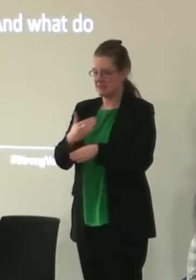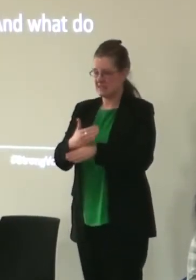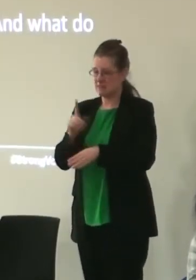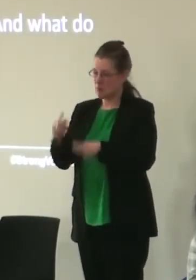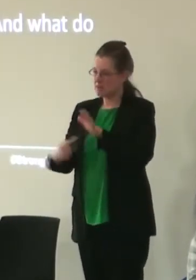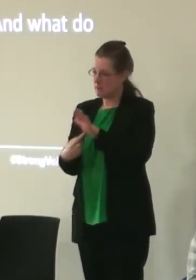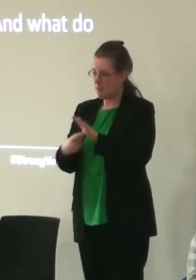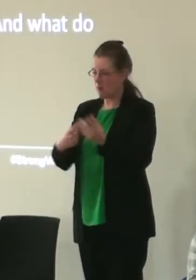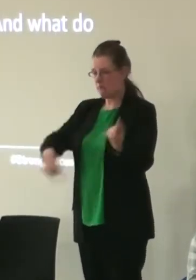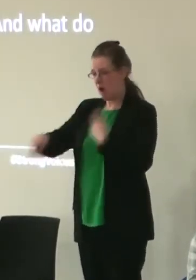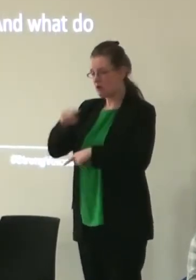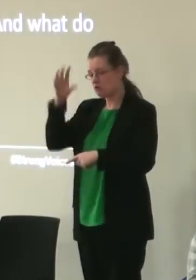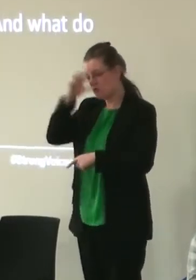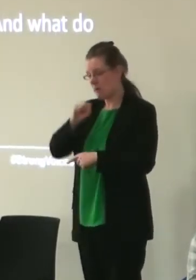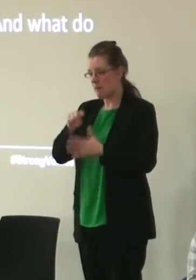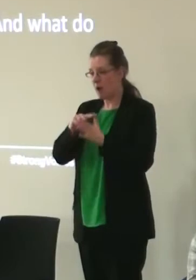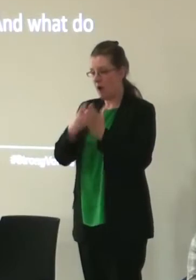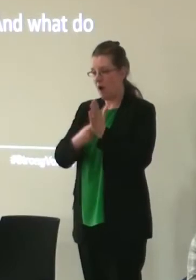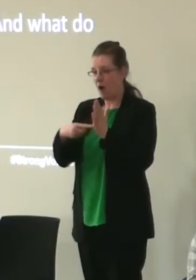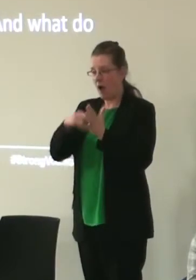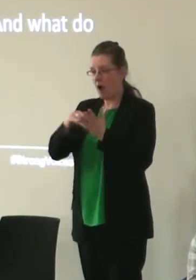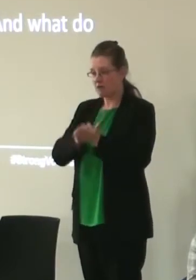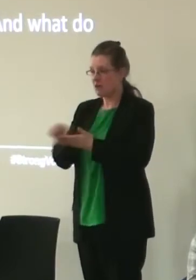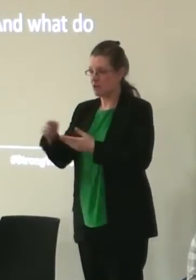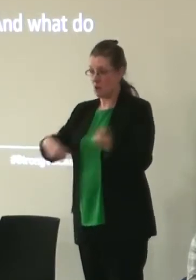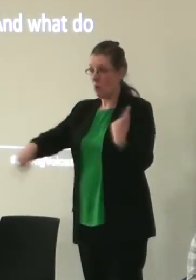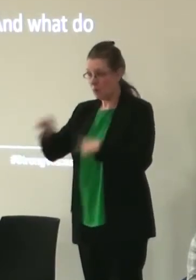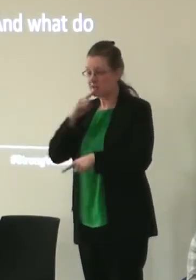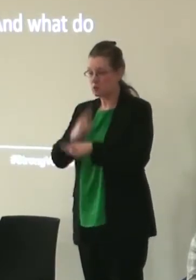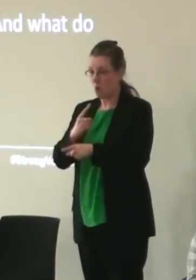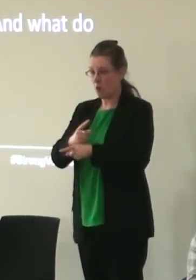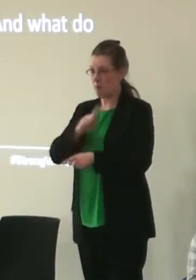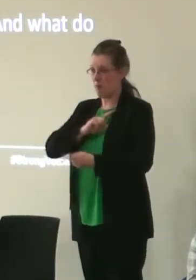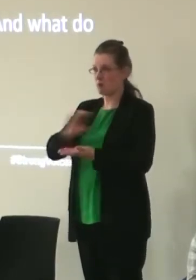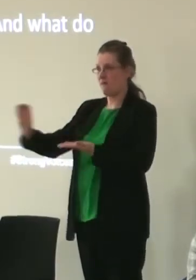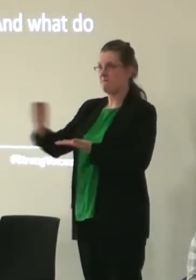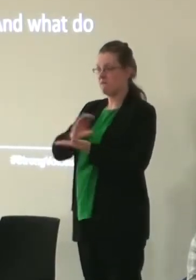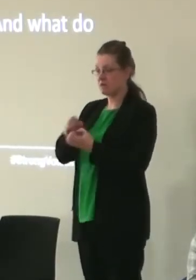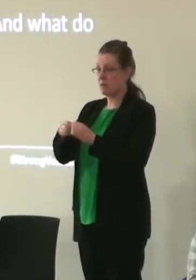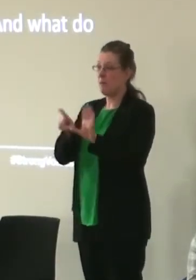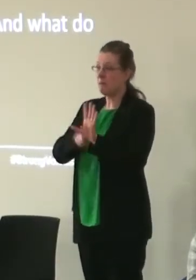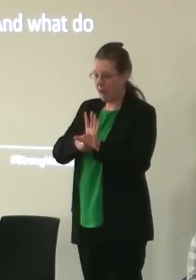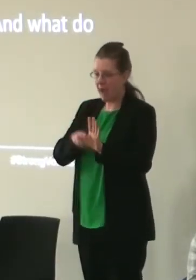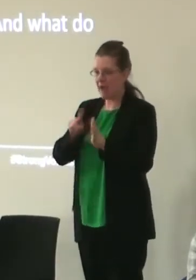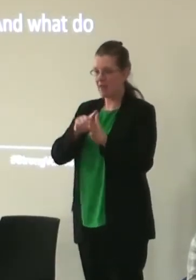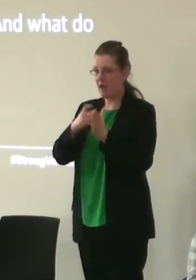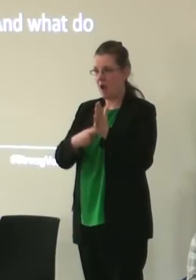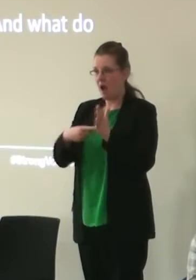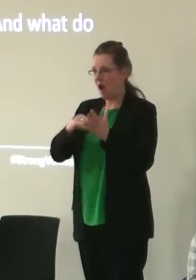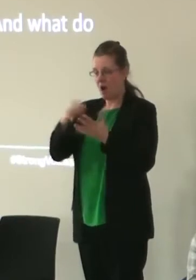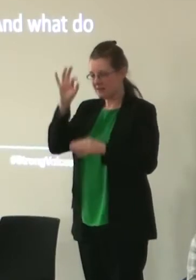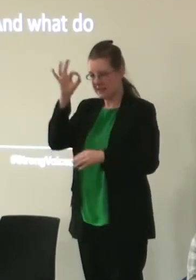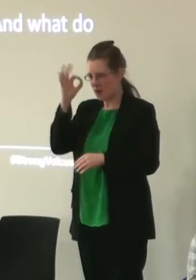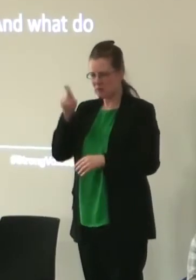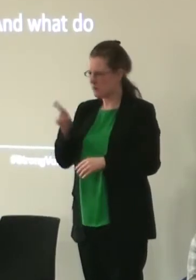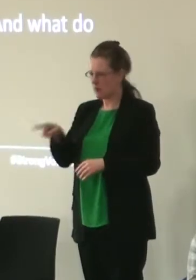important I think for us to remember that arts and culture is something we all talk about because we're funded by the arts council but actually young people don't really have a